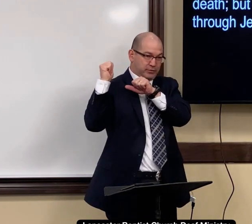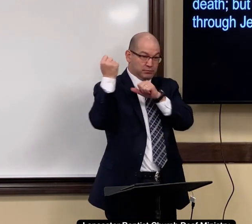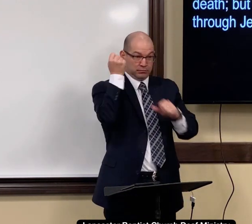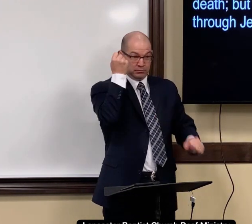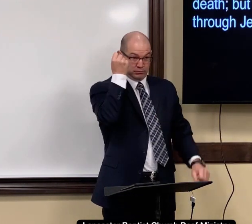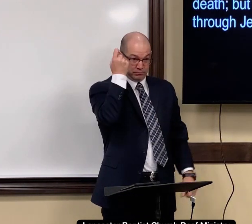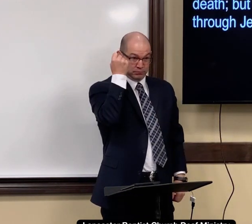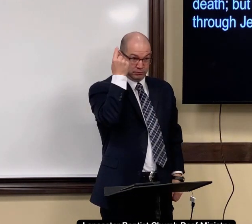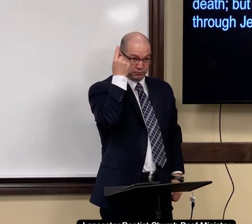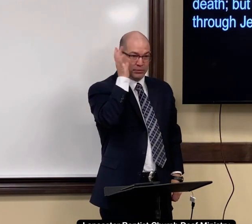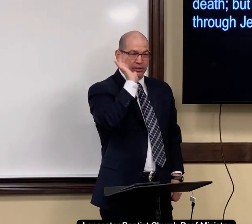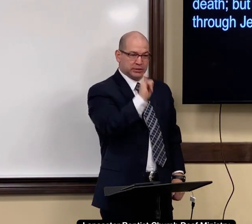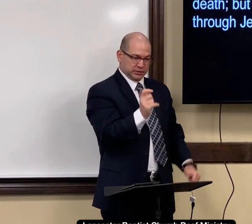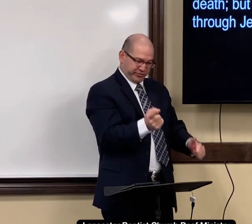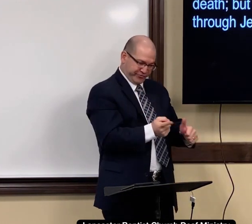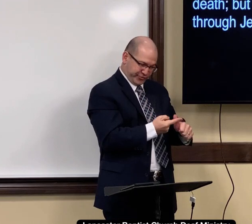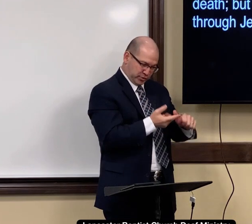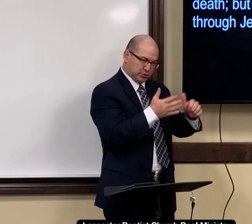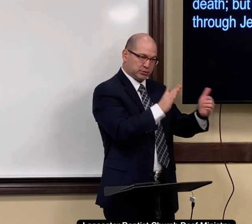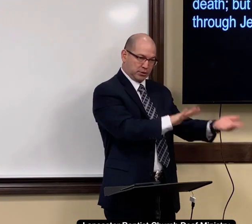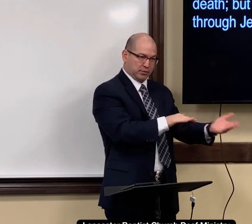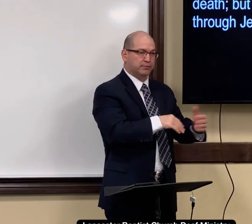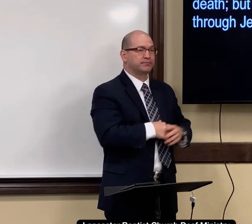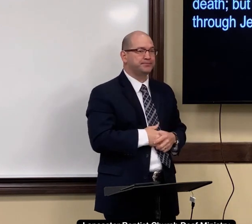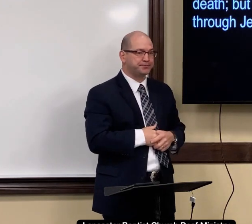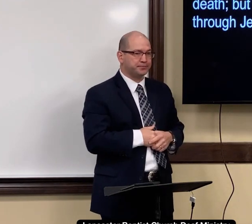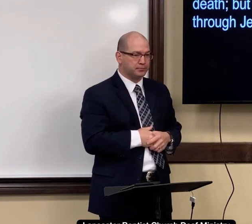The person is left. That is the first death.